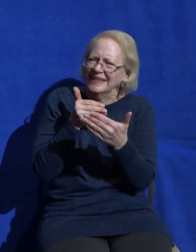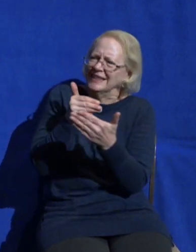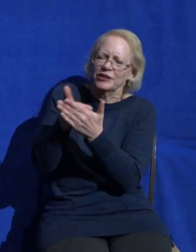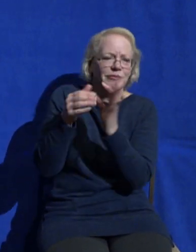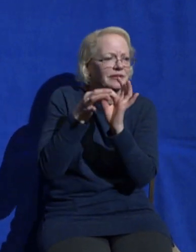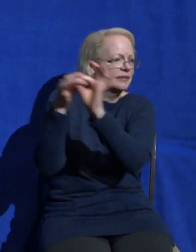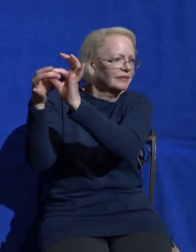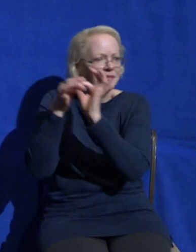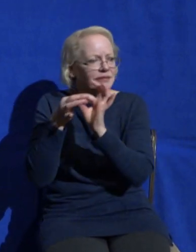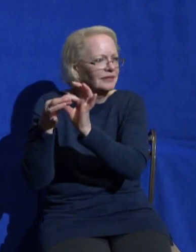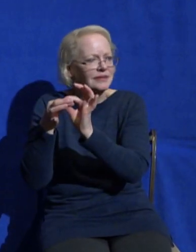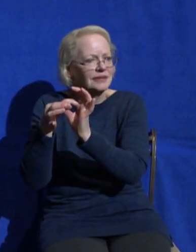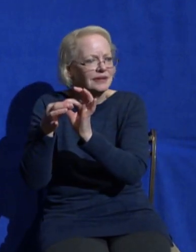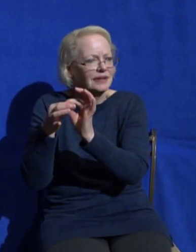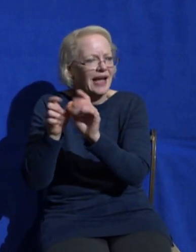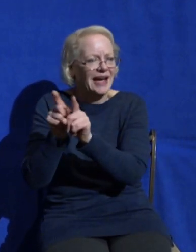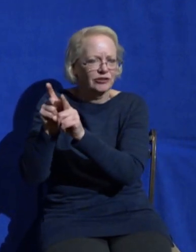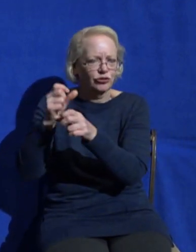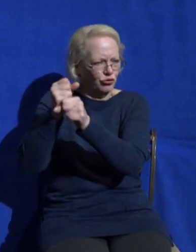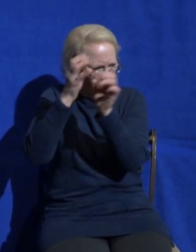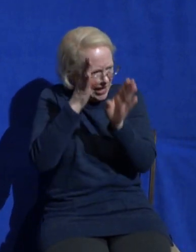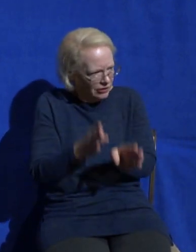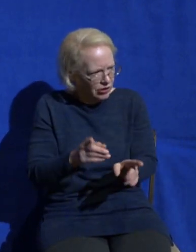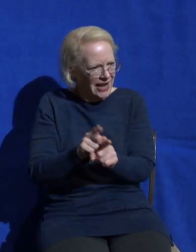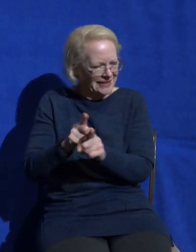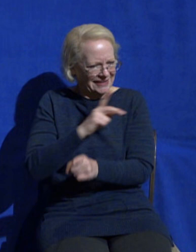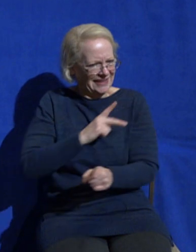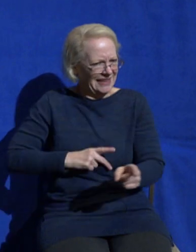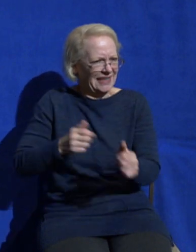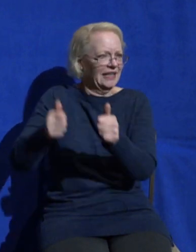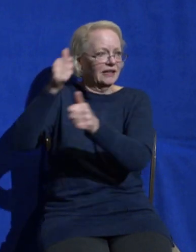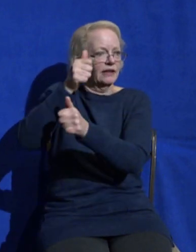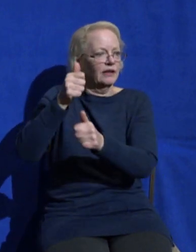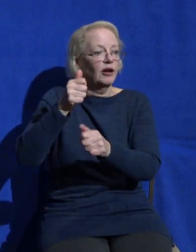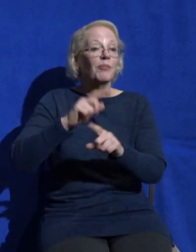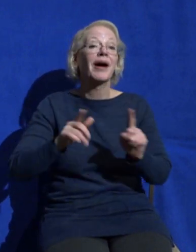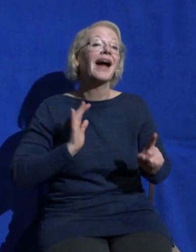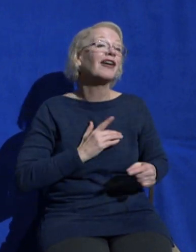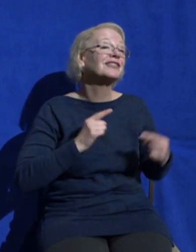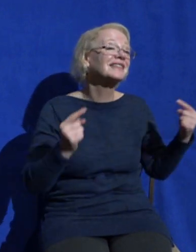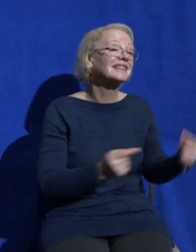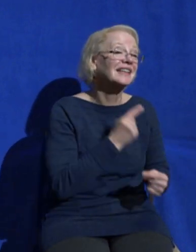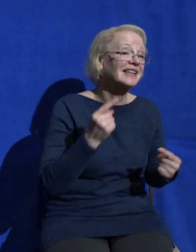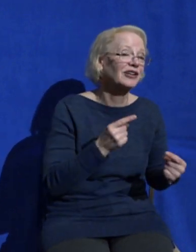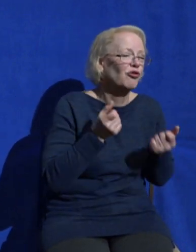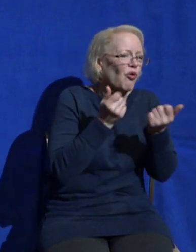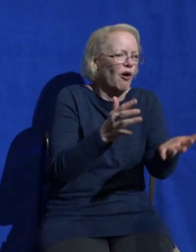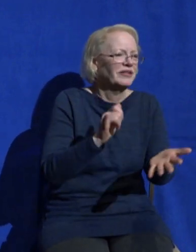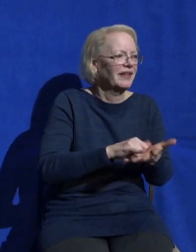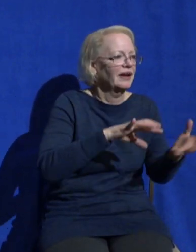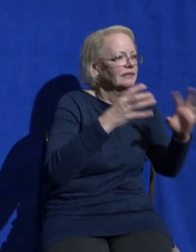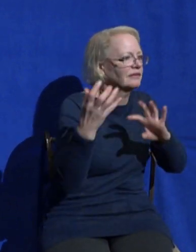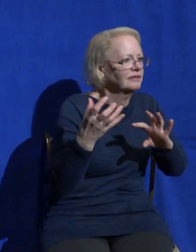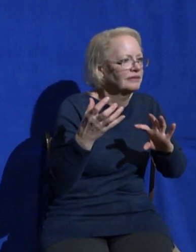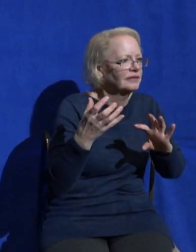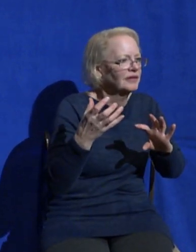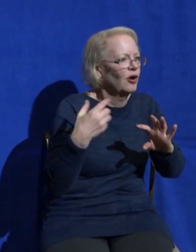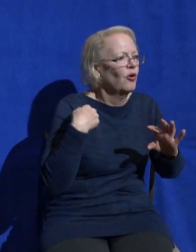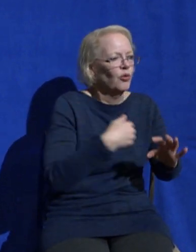king and here's the problem our sin has separated us from God and introduced distance and resistance into our